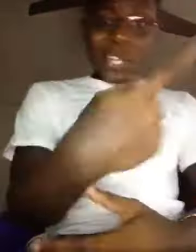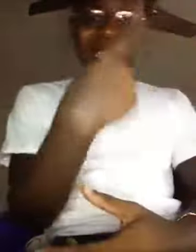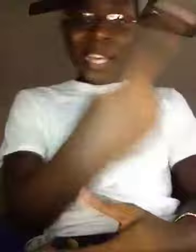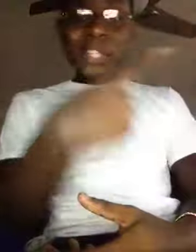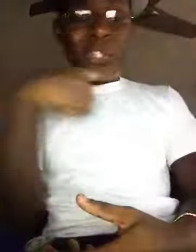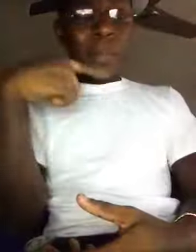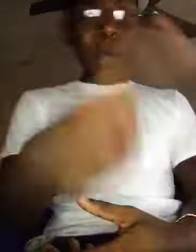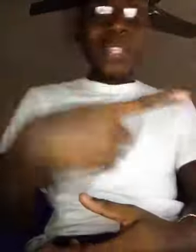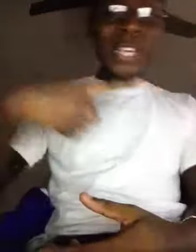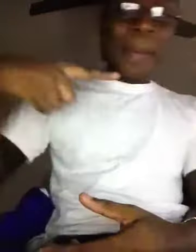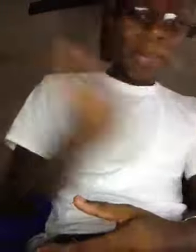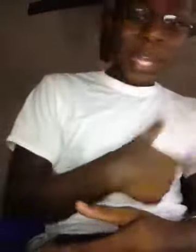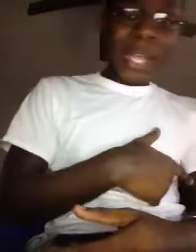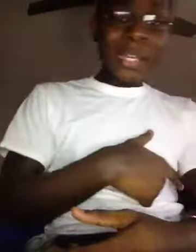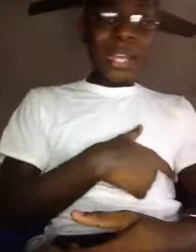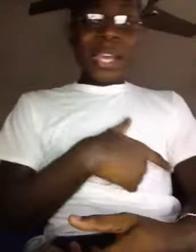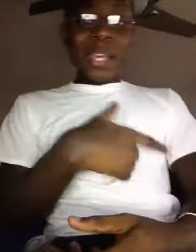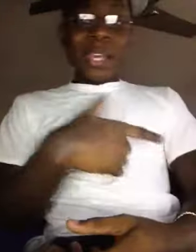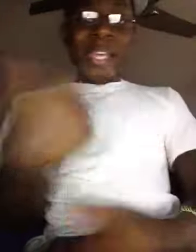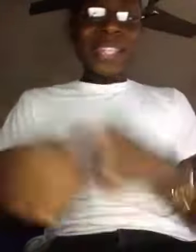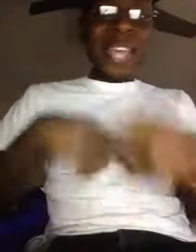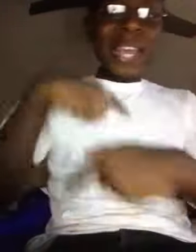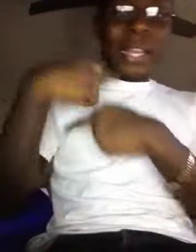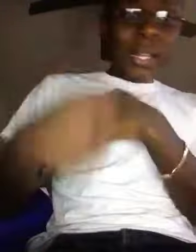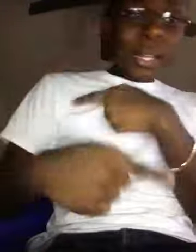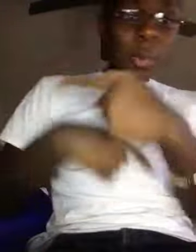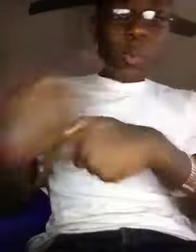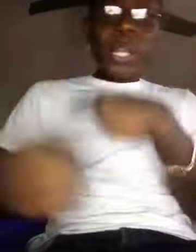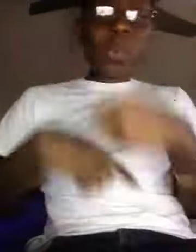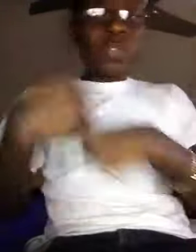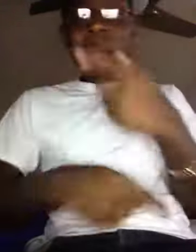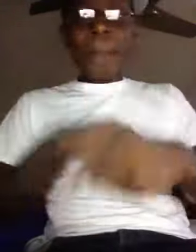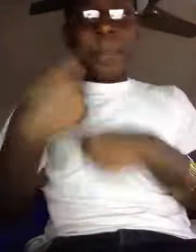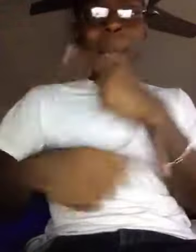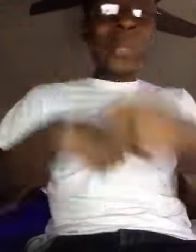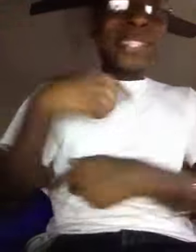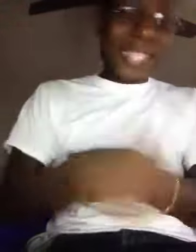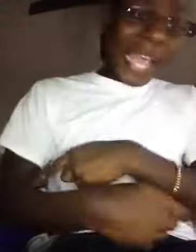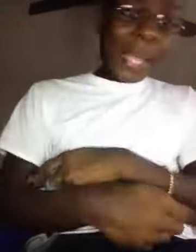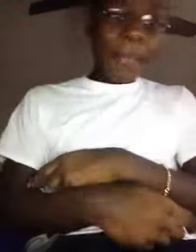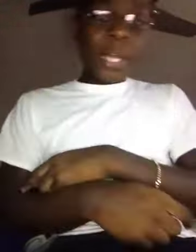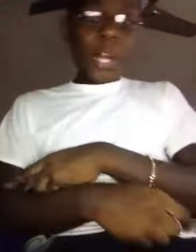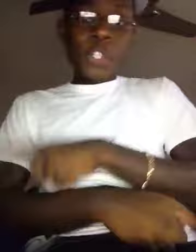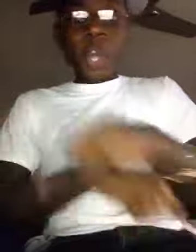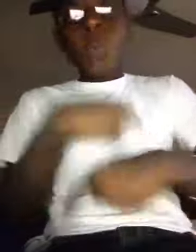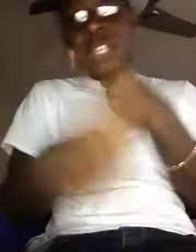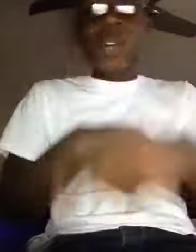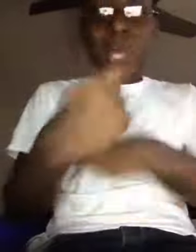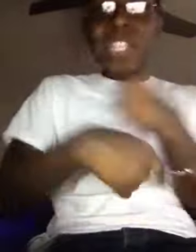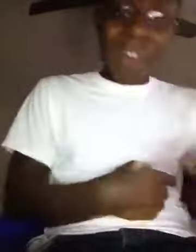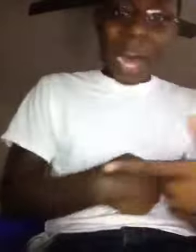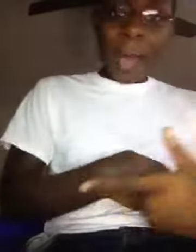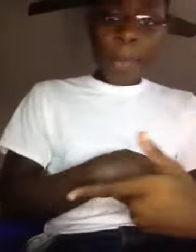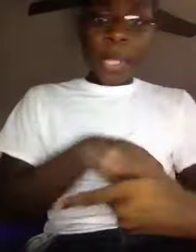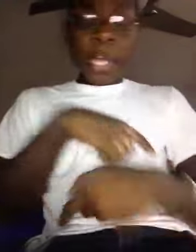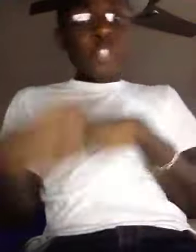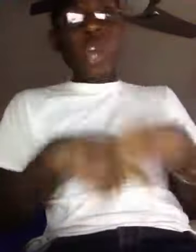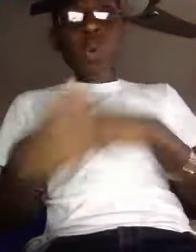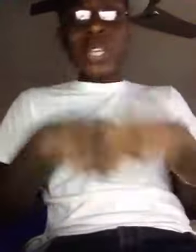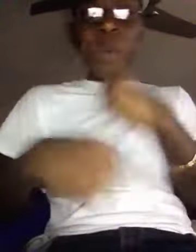Kendrick Lamar said it plain, he said it, when he was rapping about his game, don't kill his vibe, don't kill